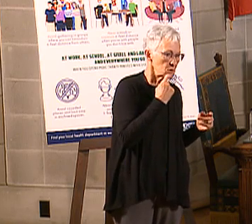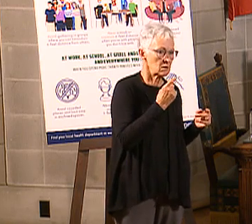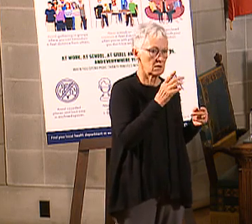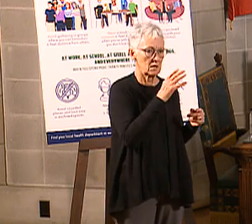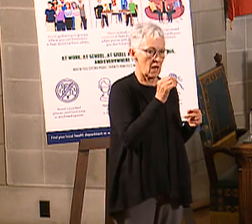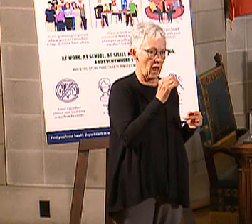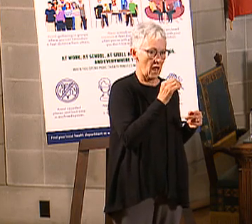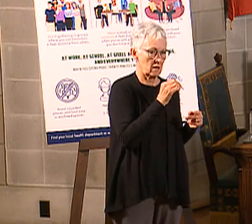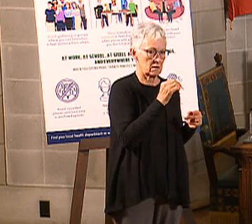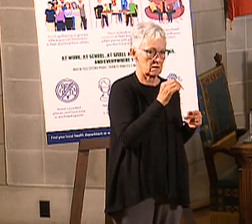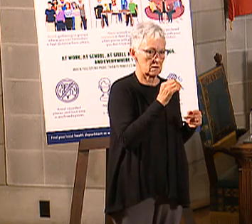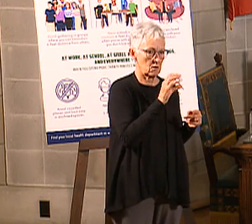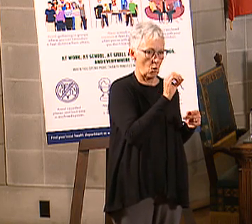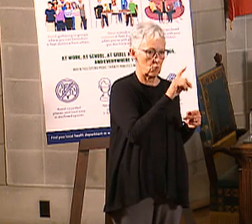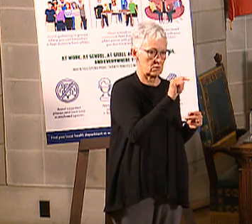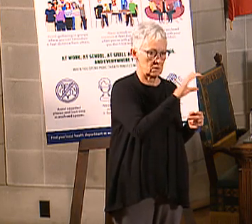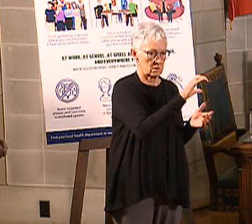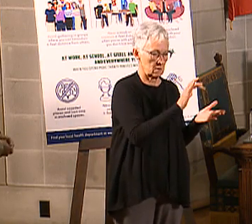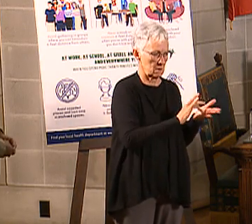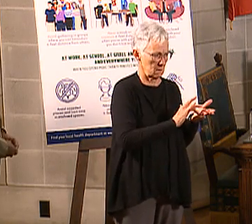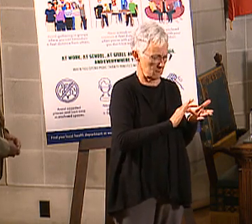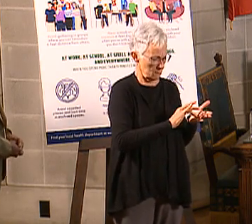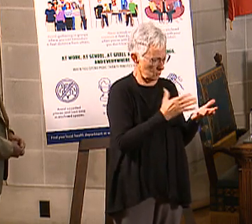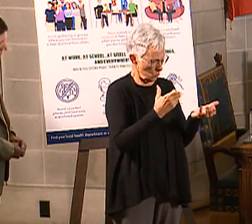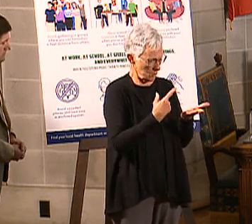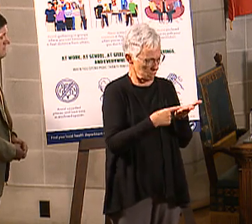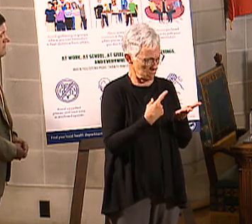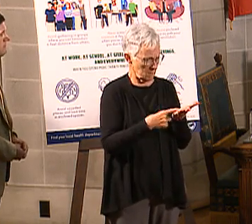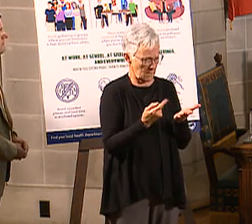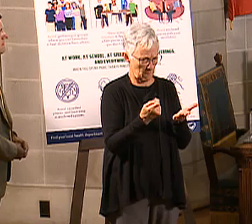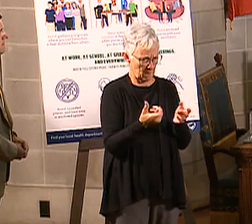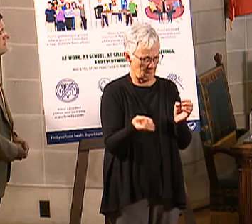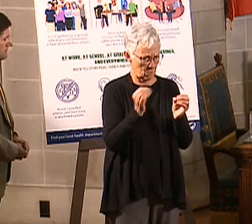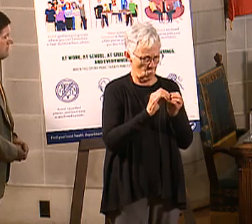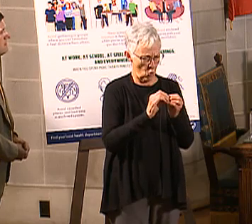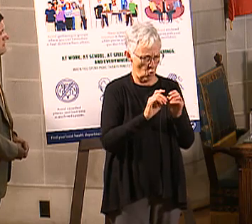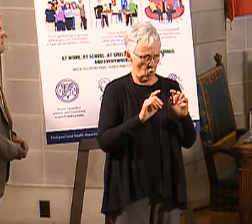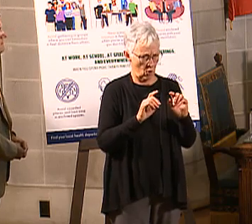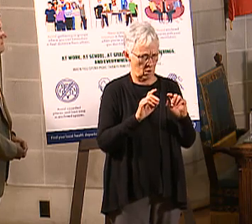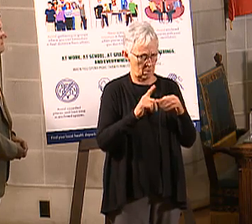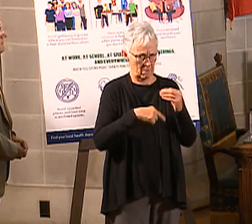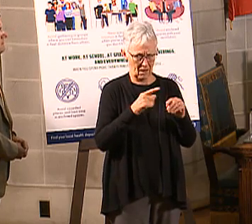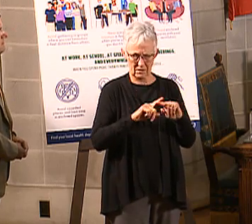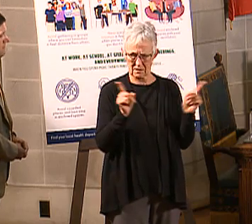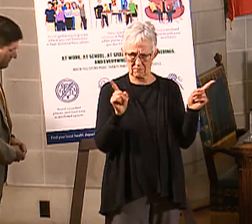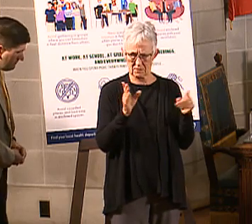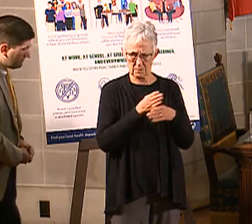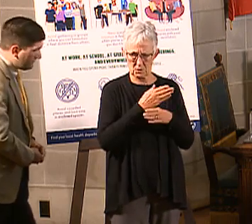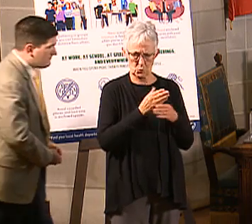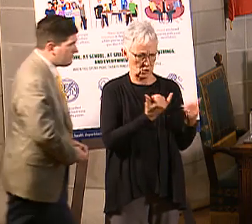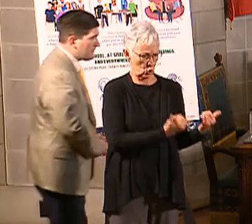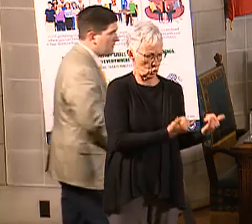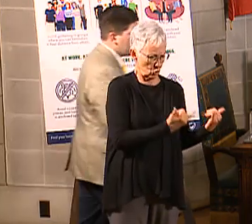do you want to come up and kind of talk a little bit more about the difference between the current Medicaid population and the expansion?